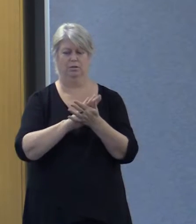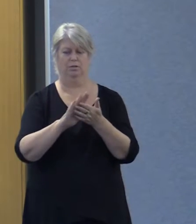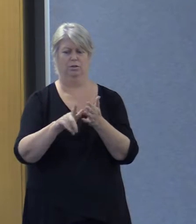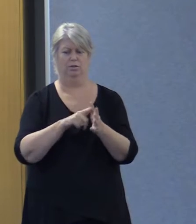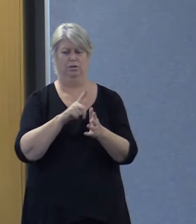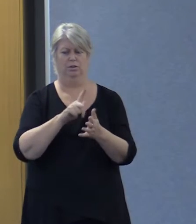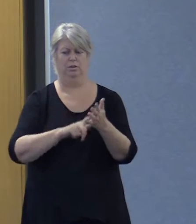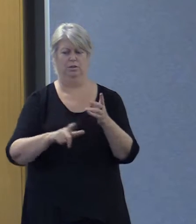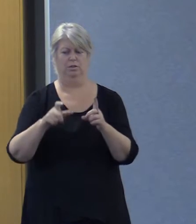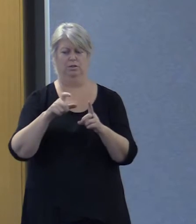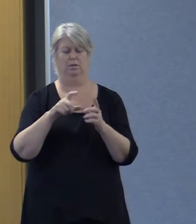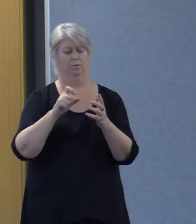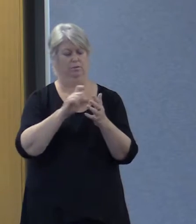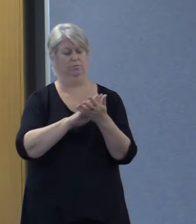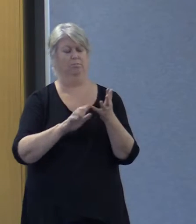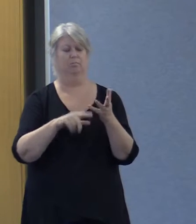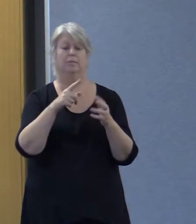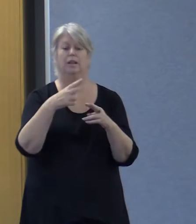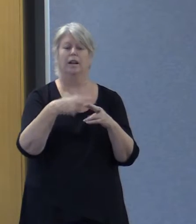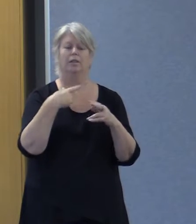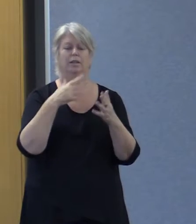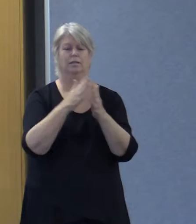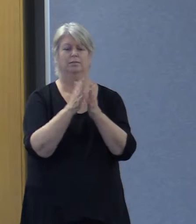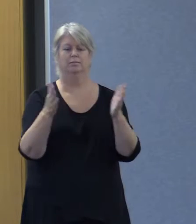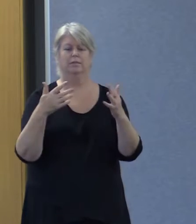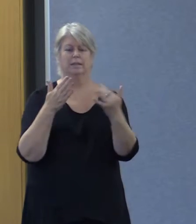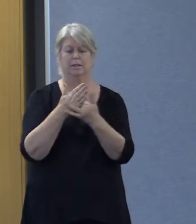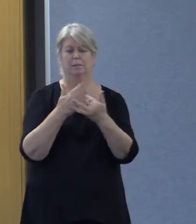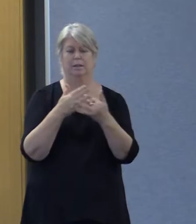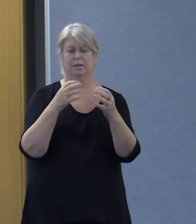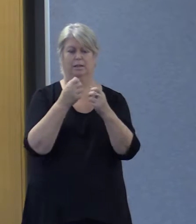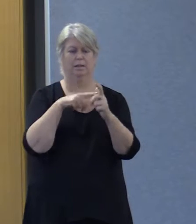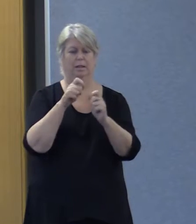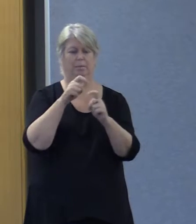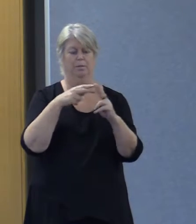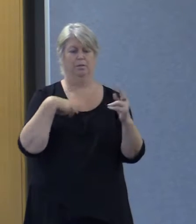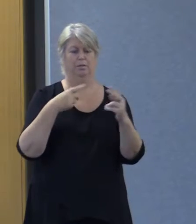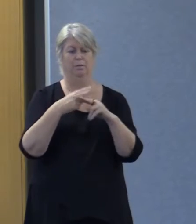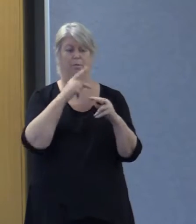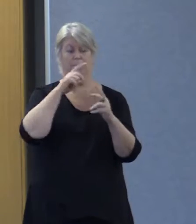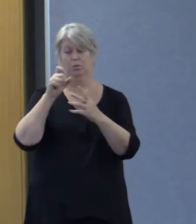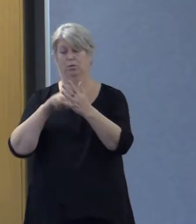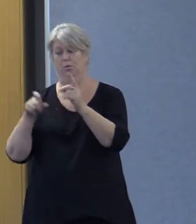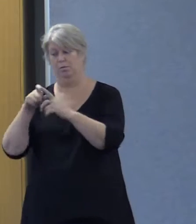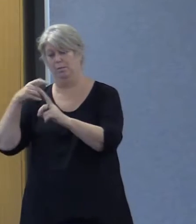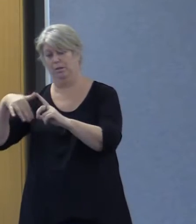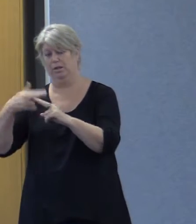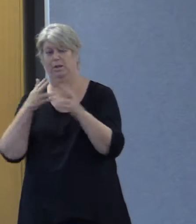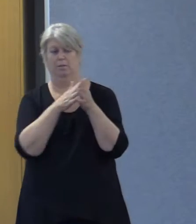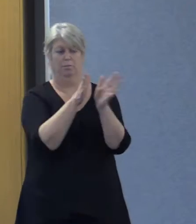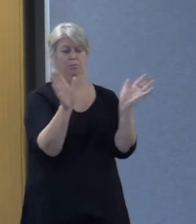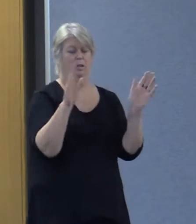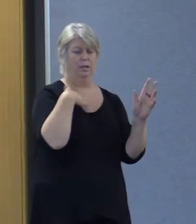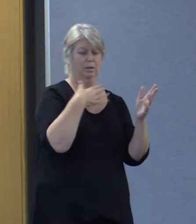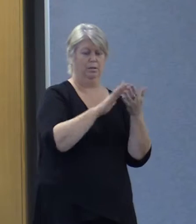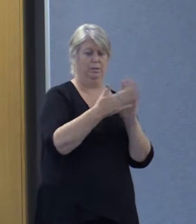continues to be a substantial accessibility gap in accessing disability services between people from cold backgrounds and the broader community.